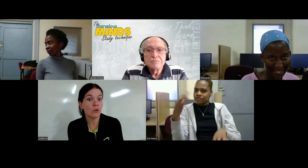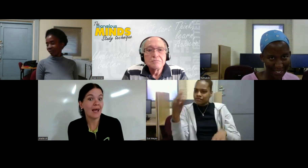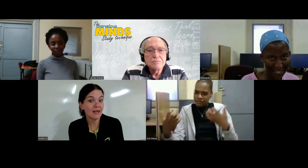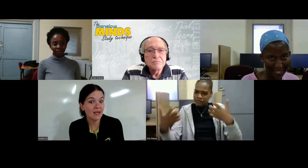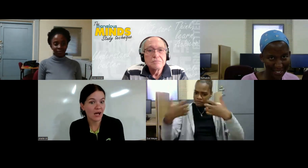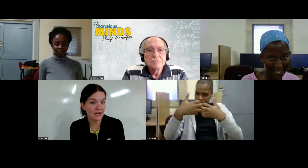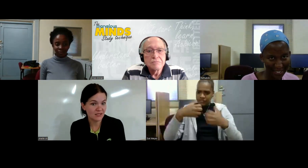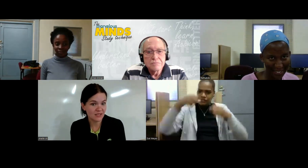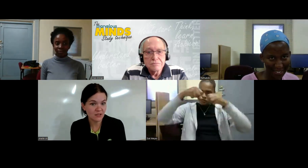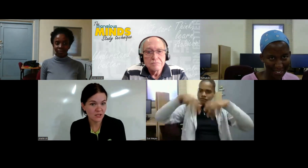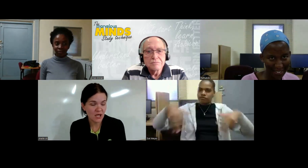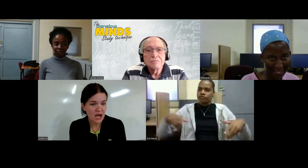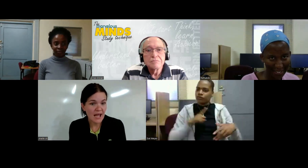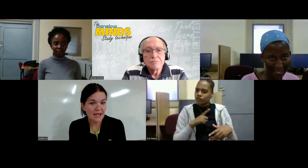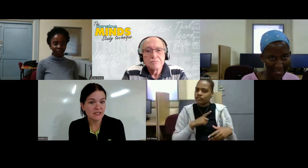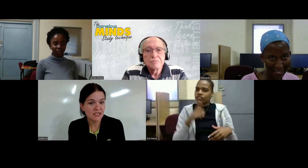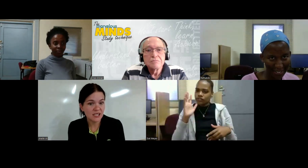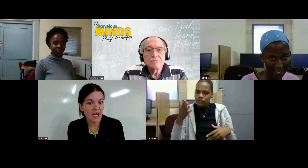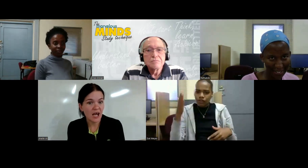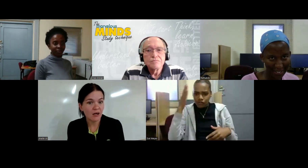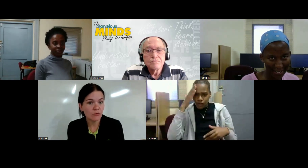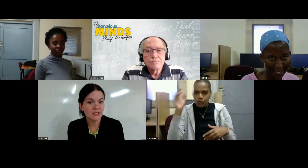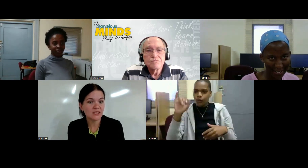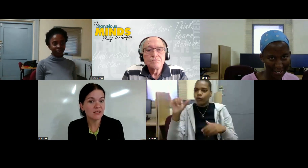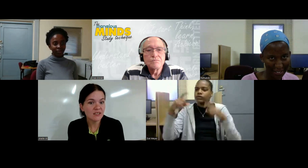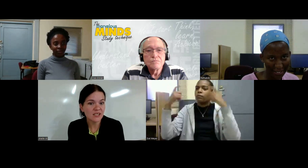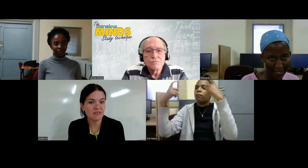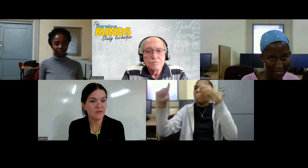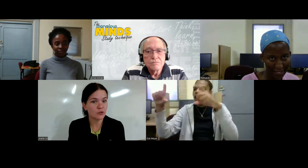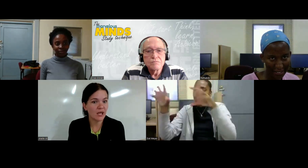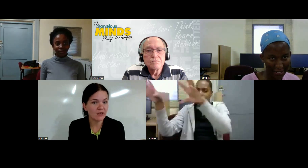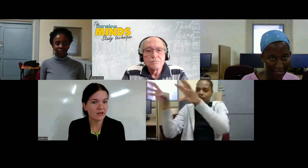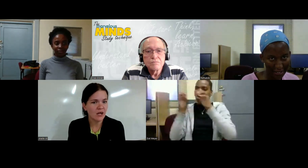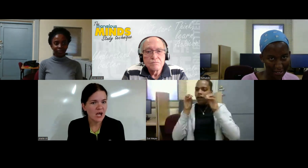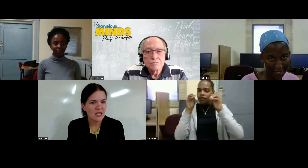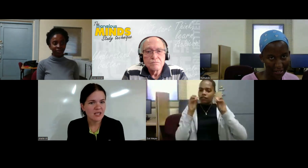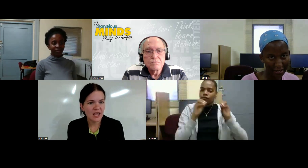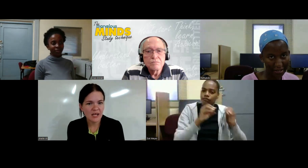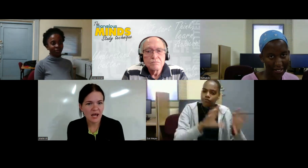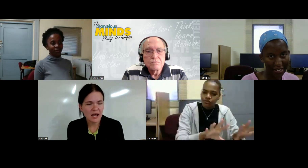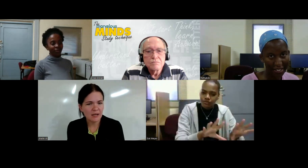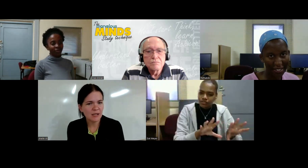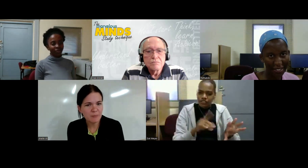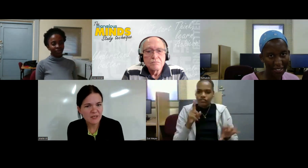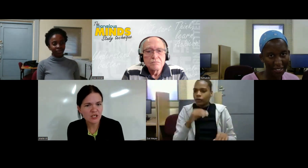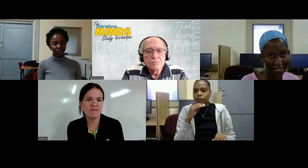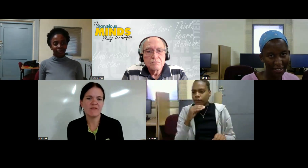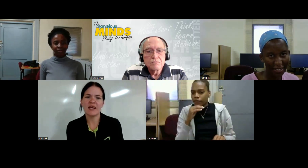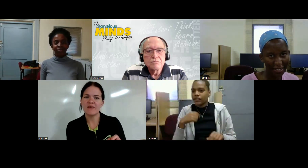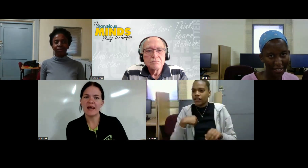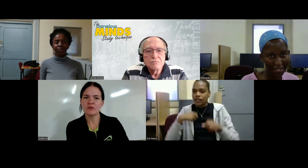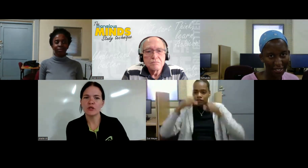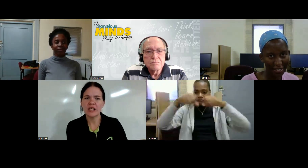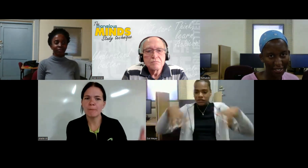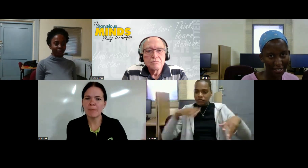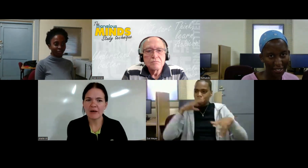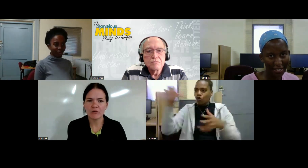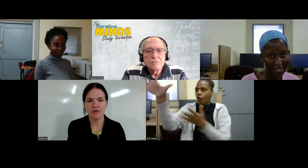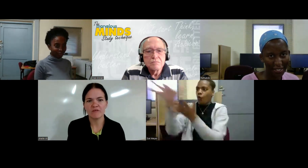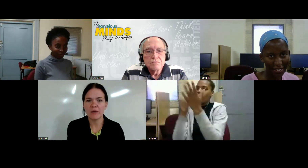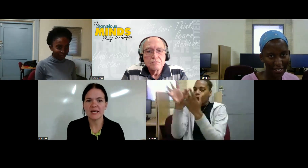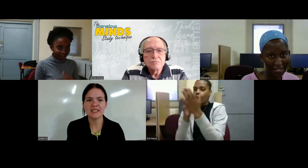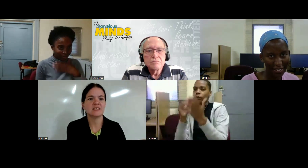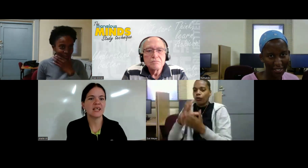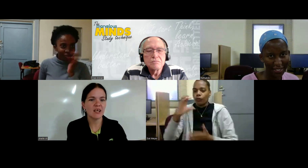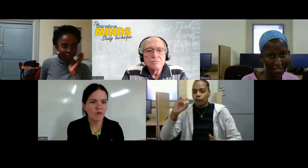when i started to analyze this and see how it synthesizes and together then especially if i if i have to look in a